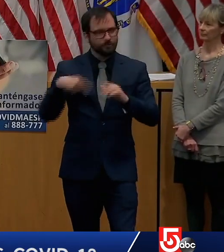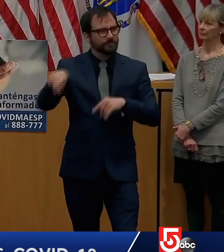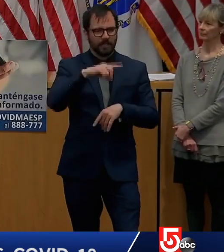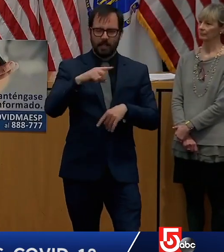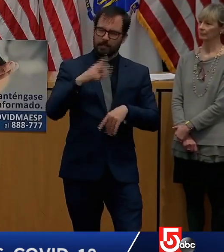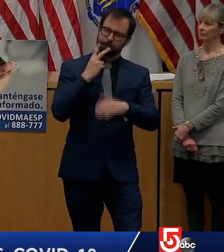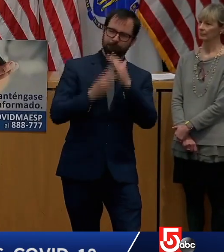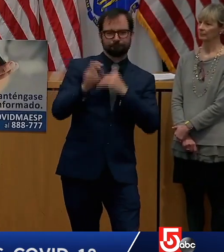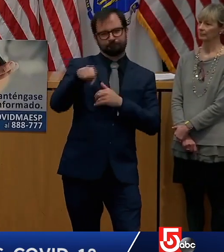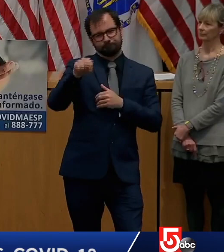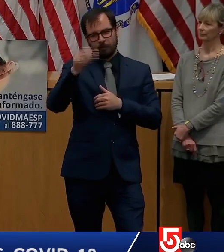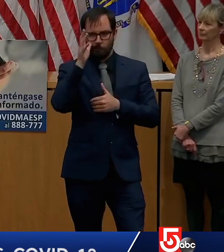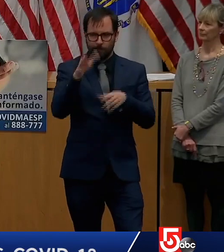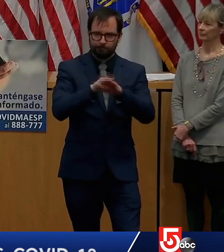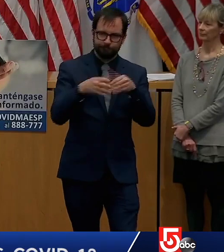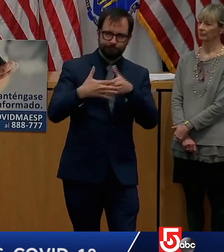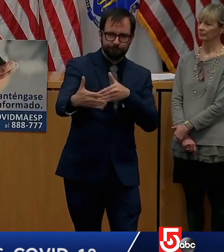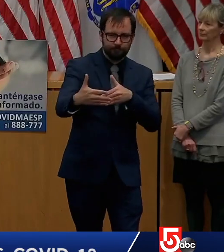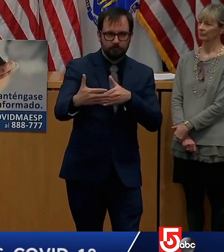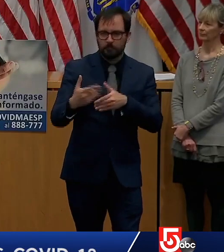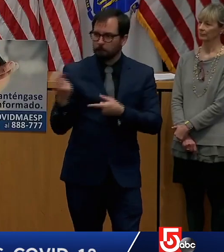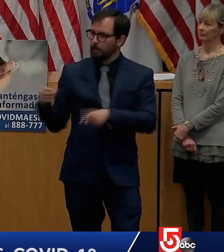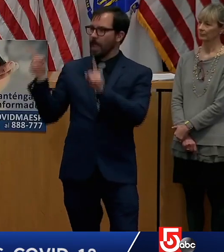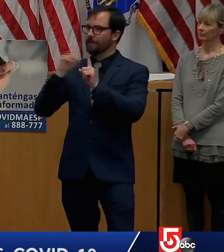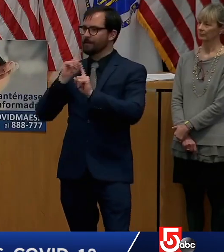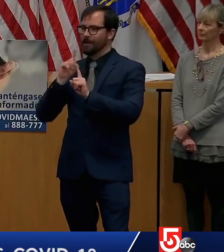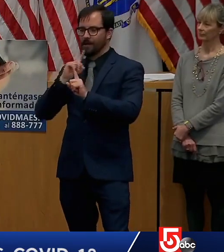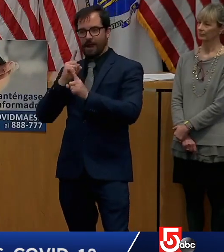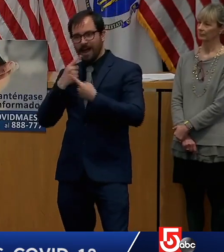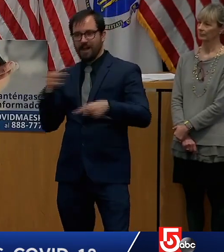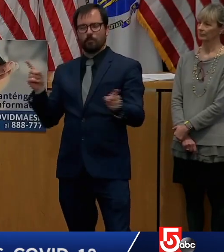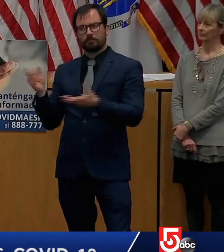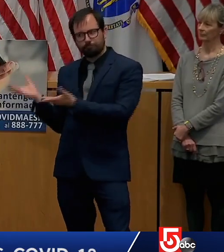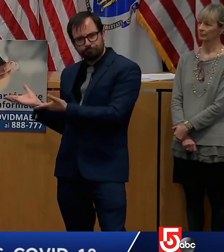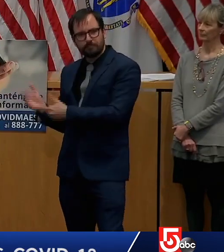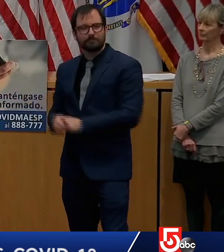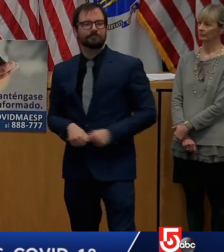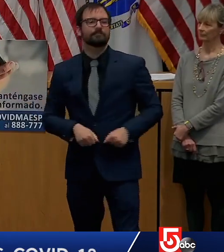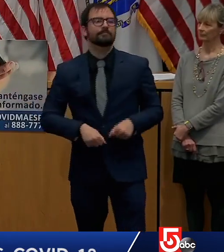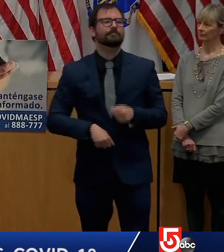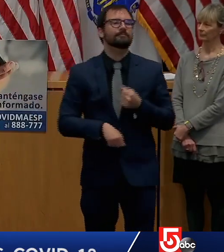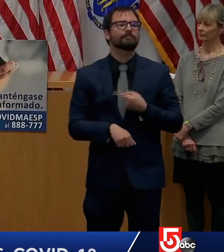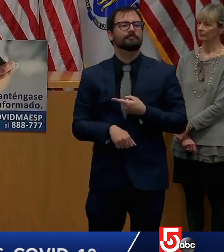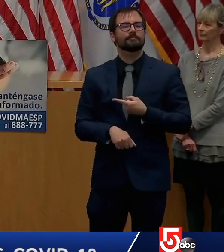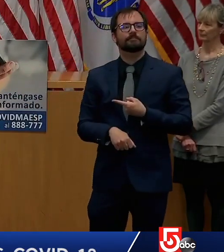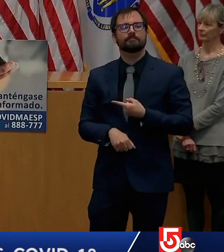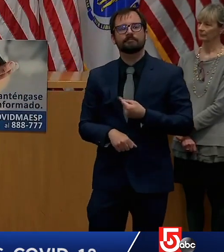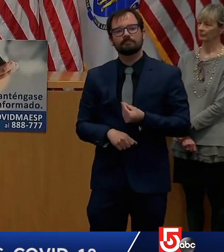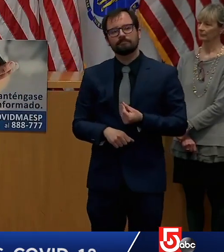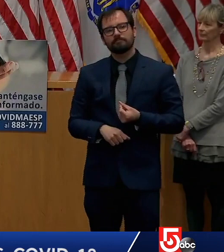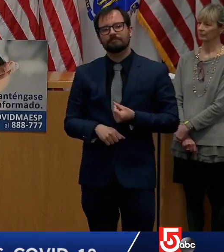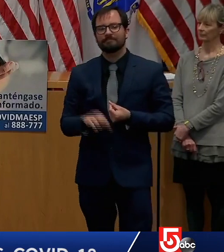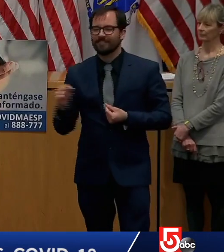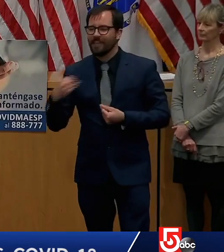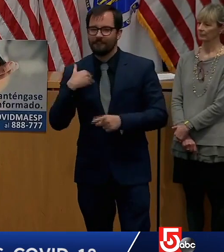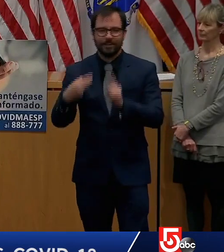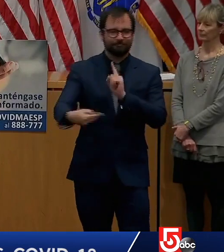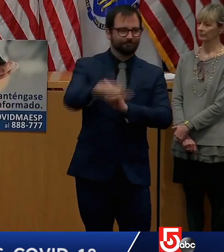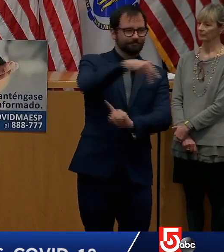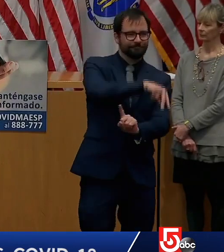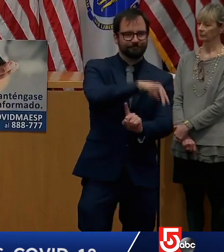as well that, I mean, look, this is a challenging situation. And so what we did was we tried to listen to everyone, parents, teachers,